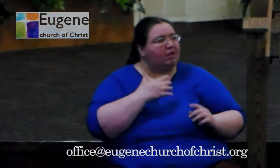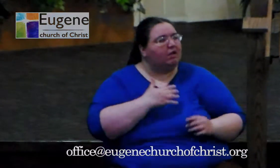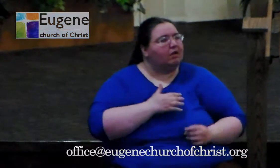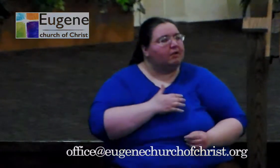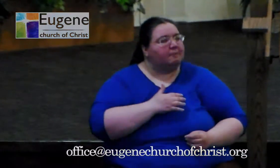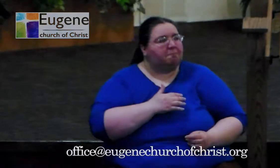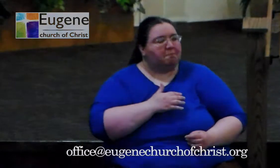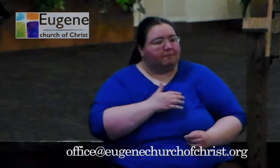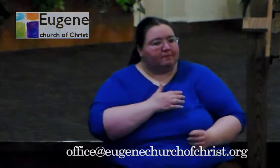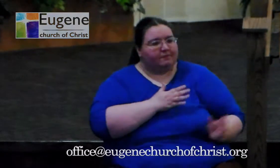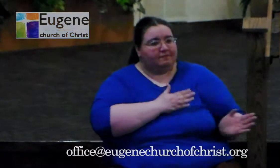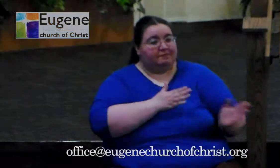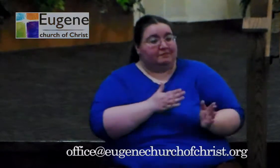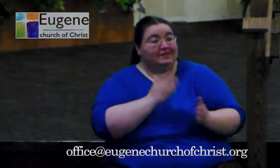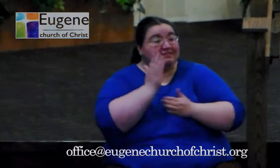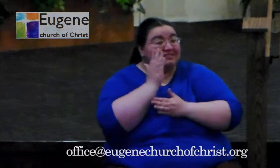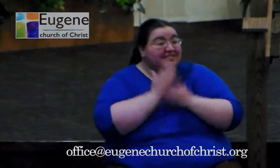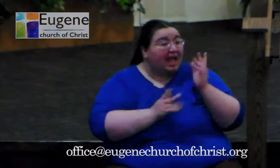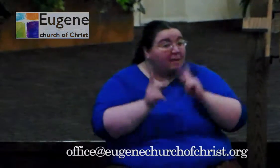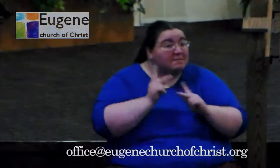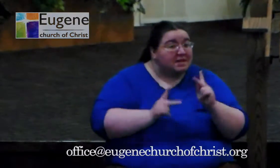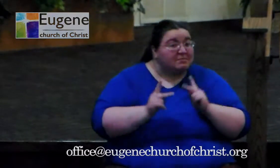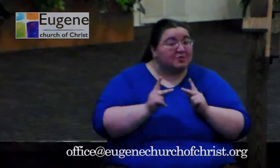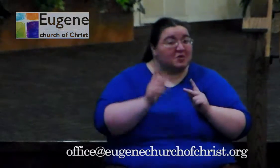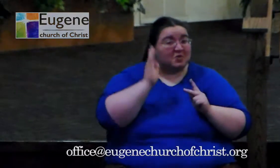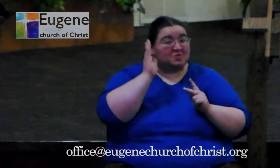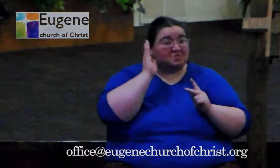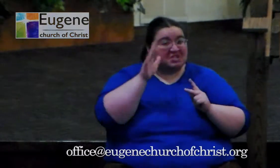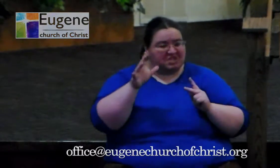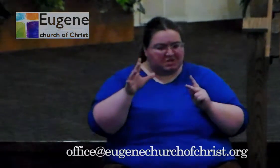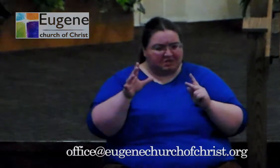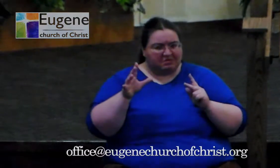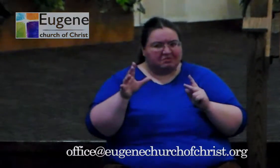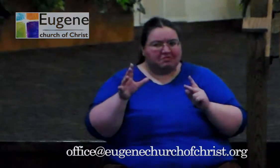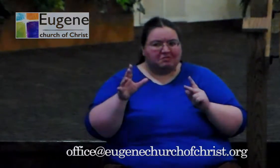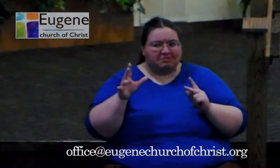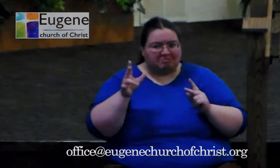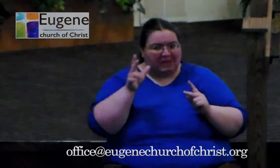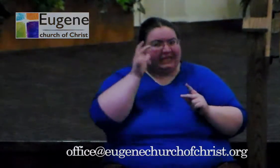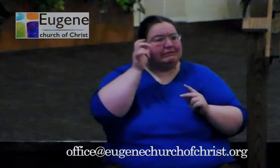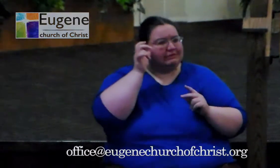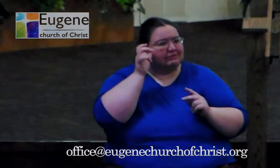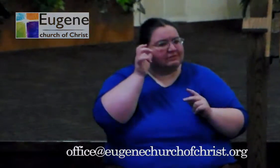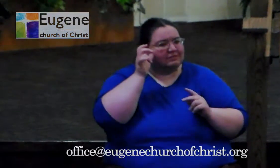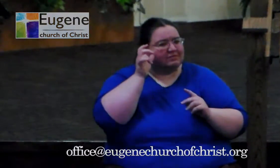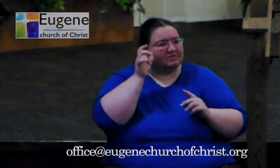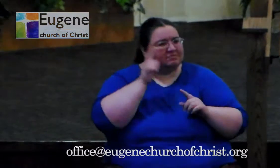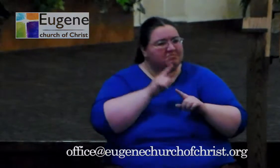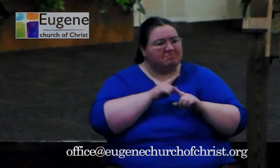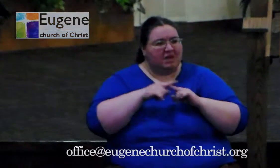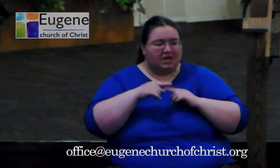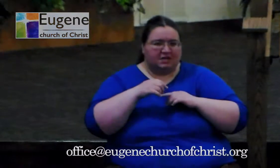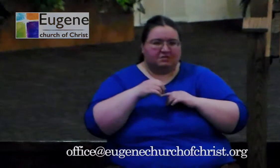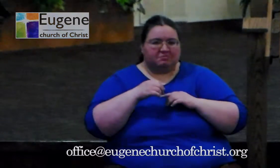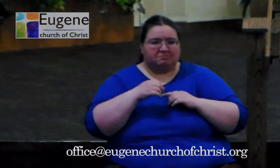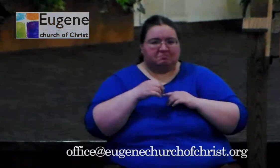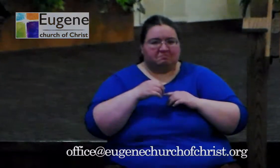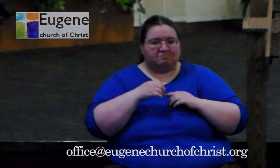And then some people will hear it, but it's just not going to take a whole lot of root, and they're not disrespected by it. They don't think you're